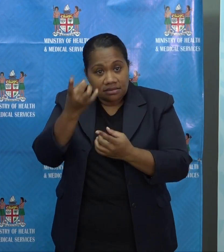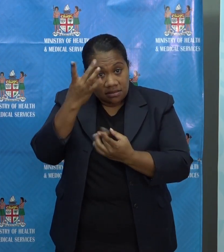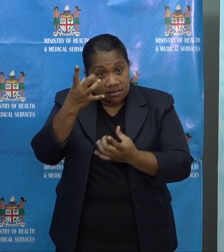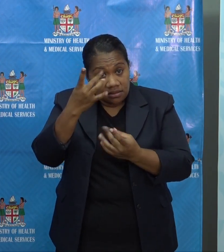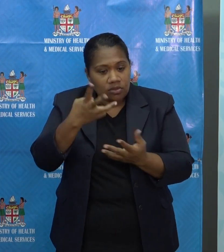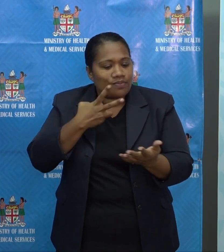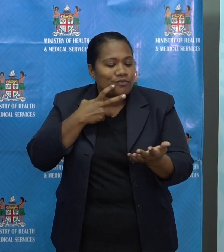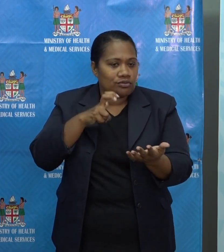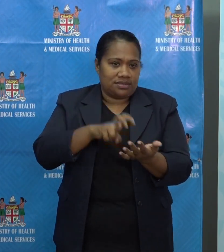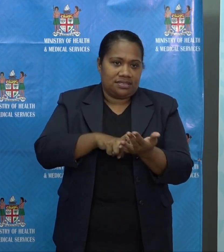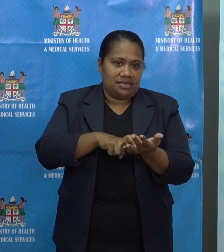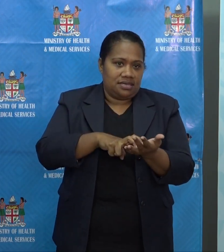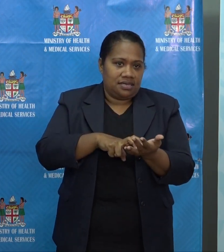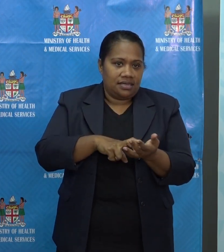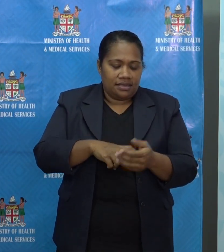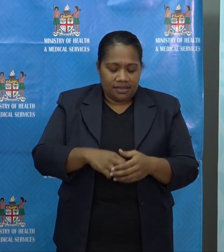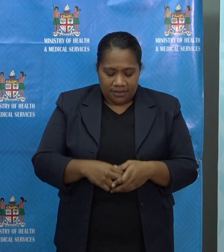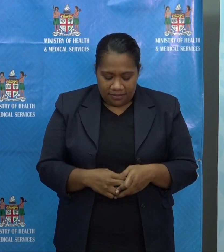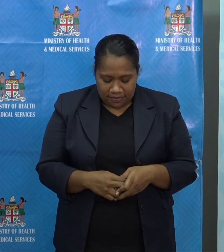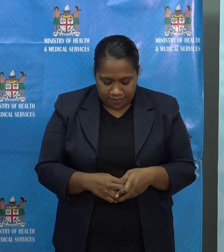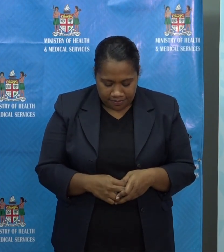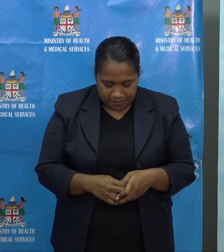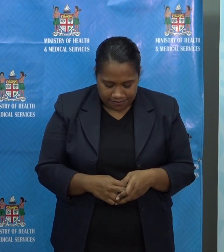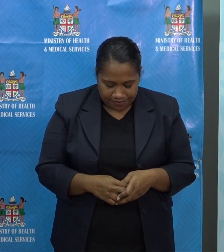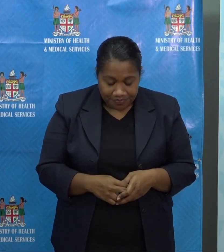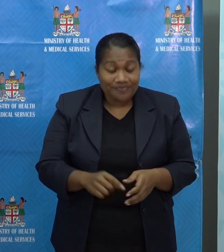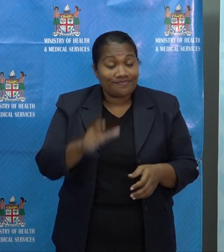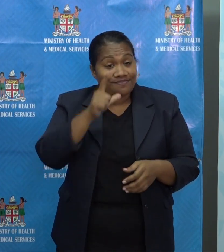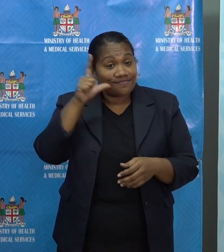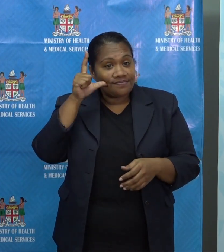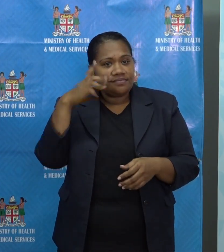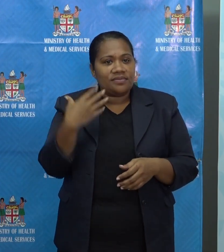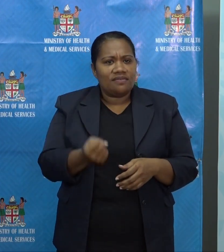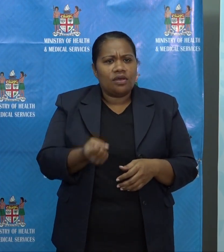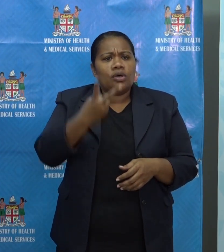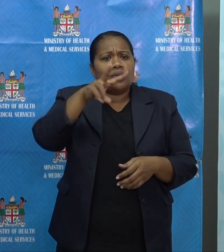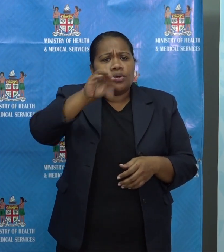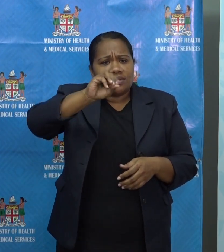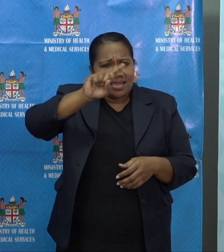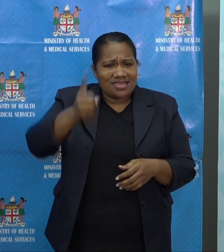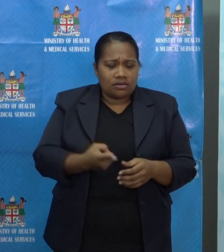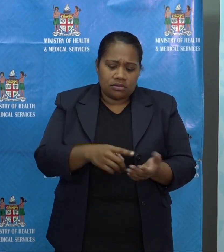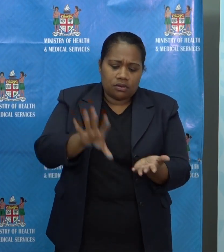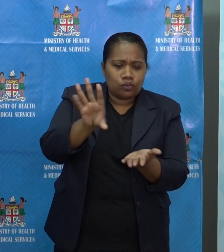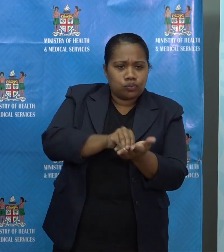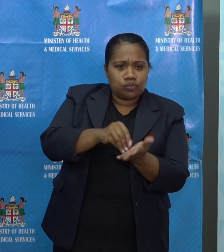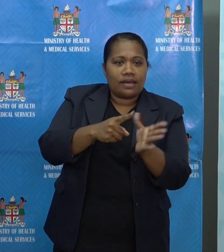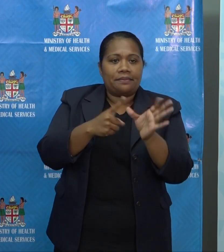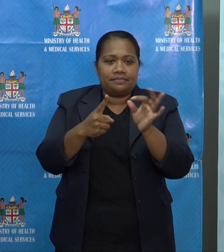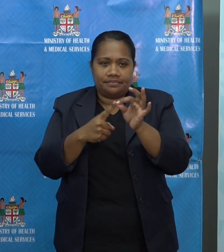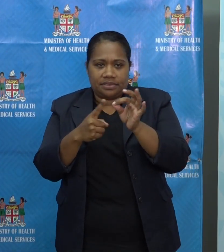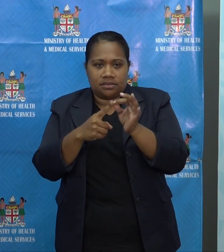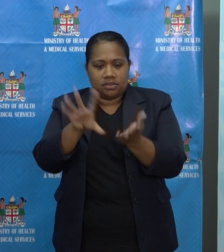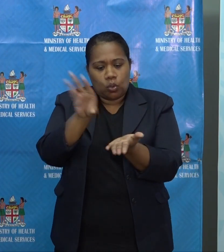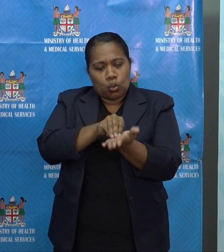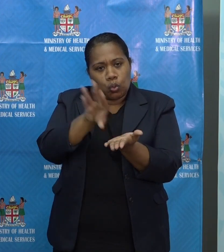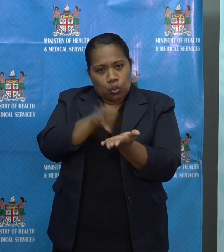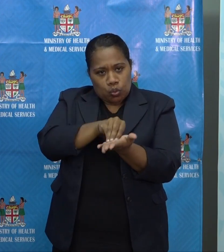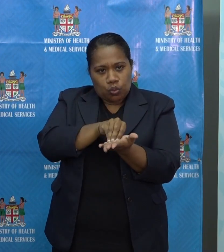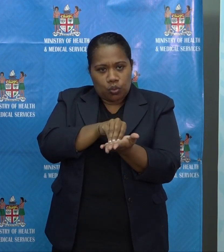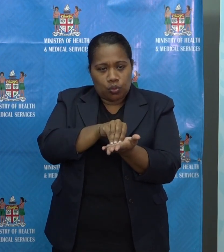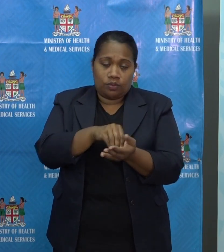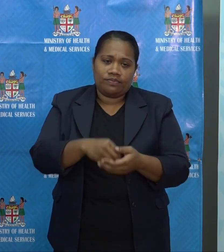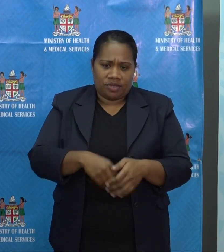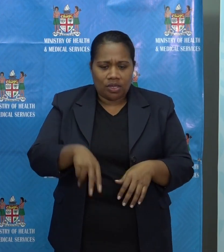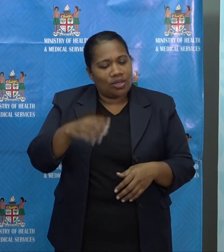Since yesterday, we've had about 20,000 more downloads of CAF Fiji. We still need more. I